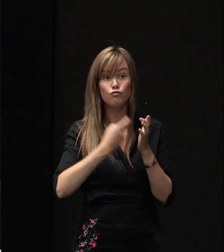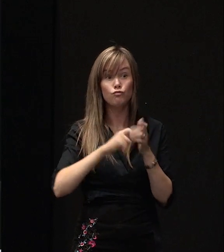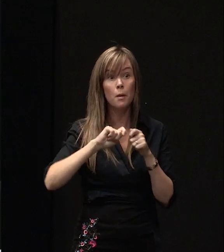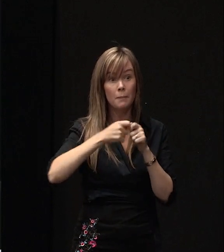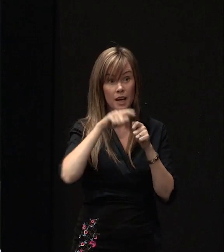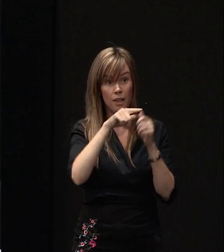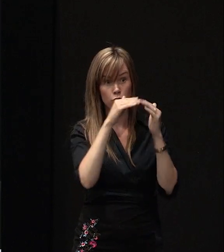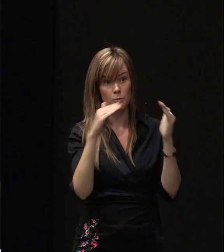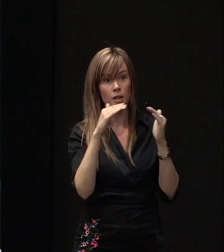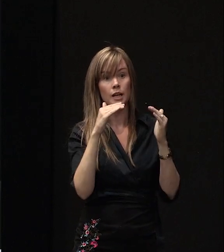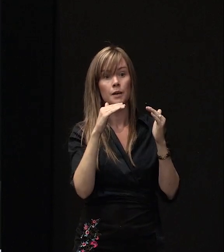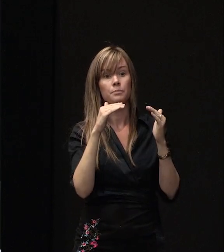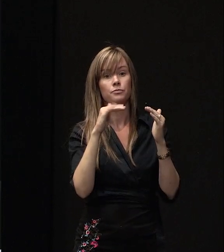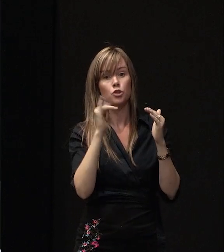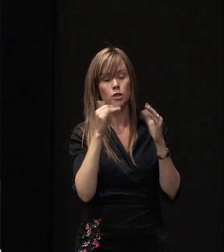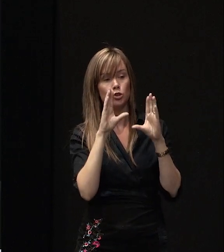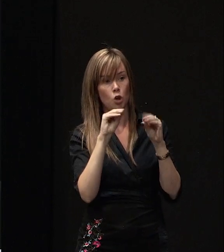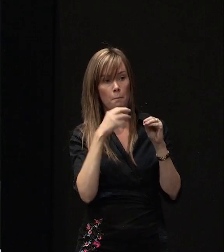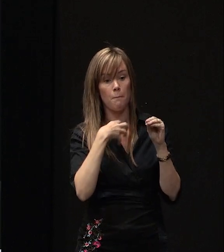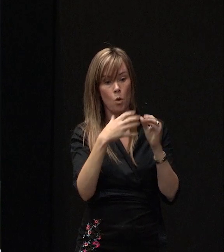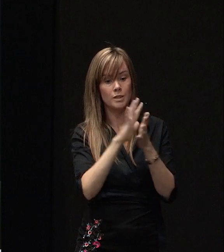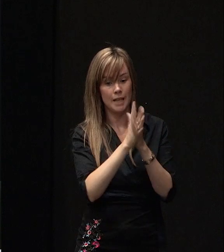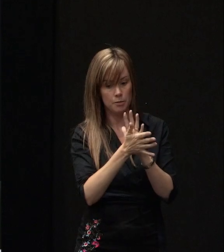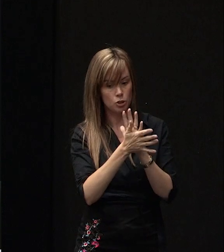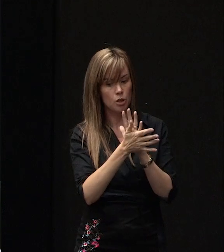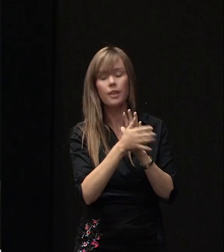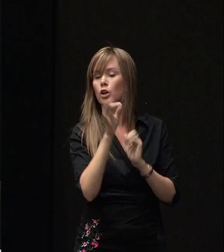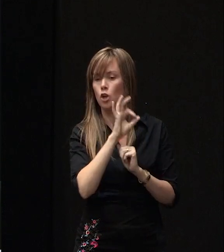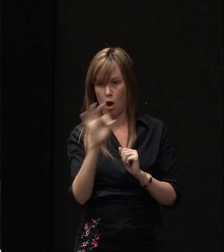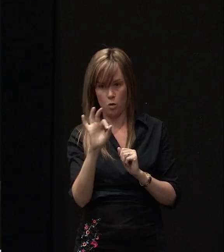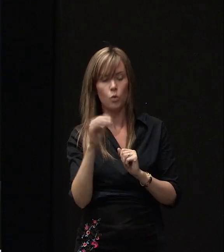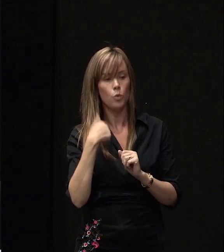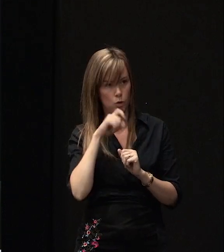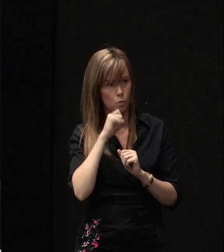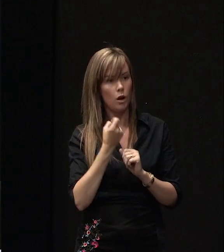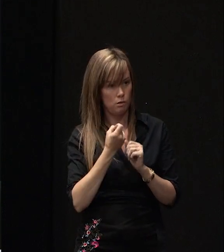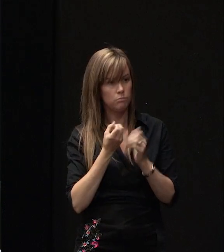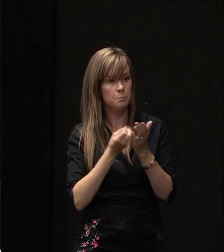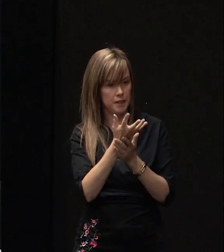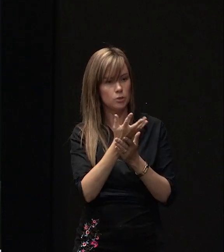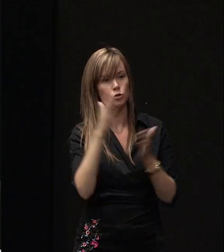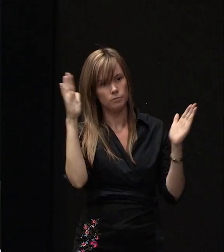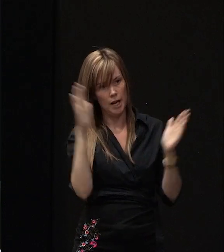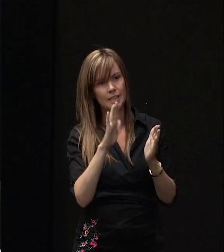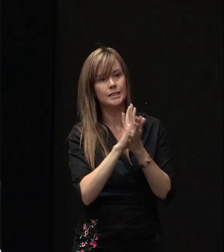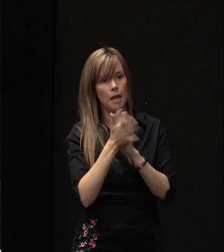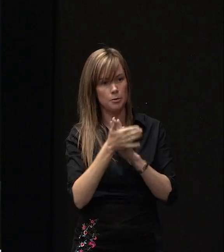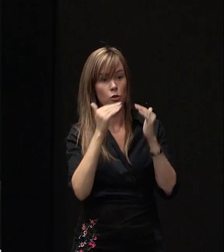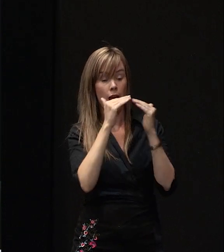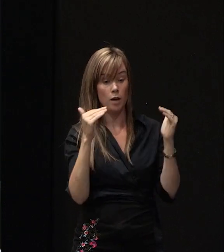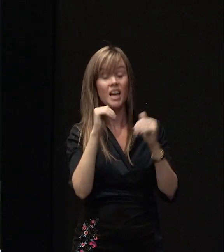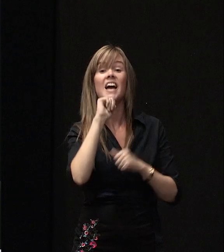preventing further damage occurring to your property then no it won't. We will do that to reduce any further damage that might occur to the property.